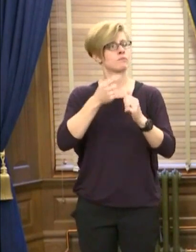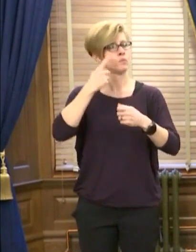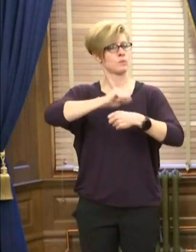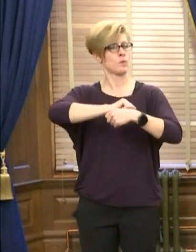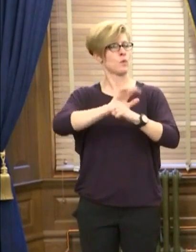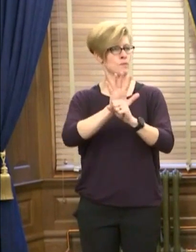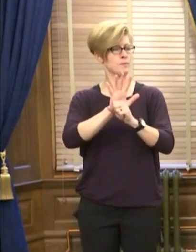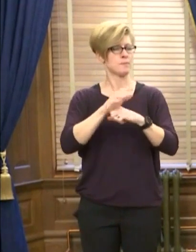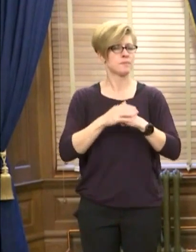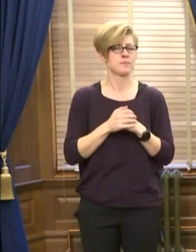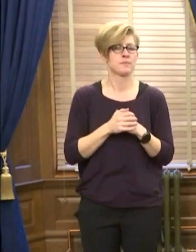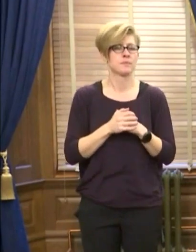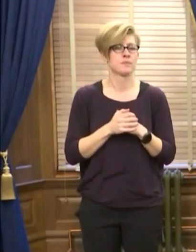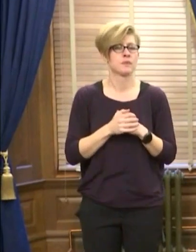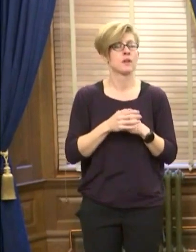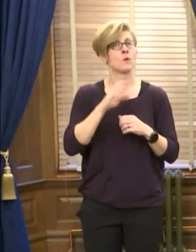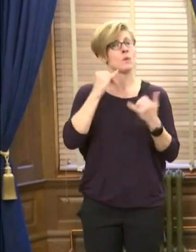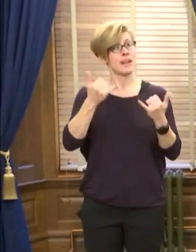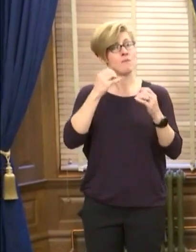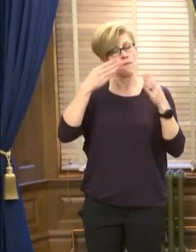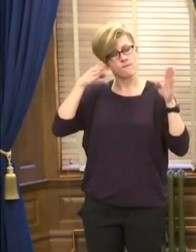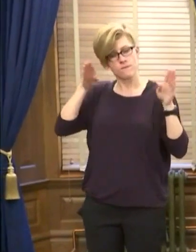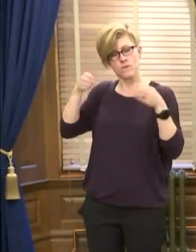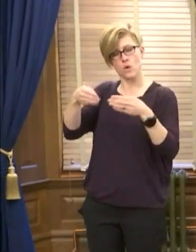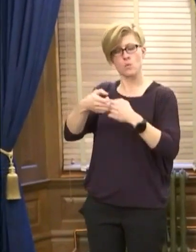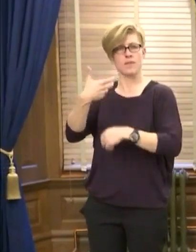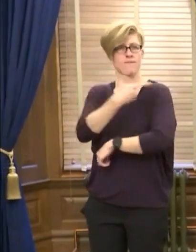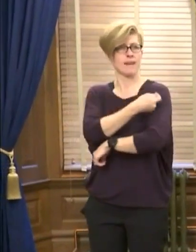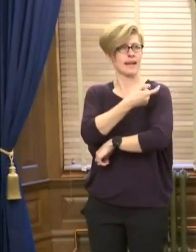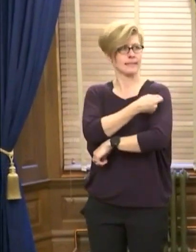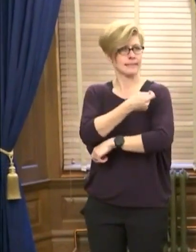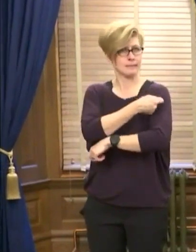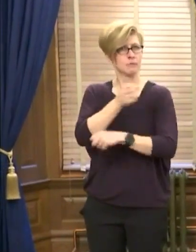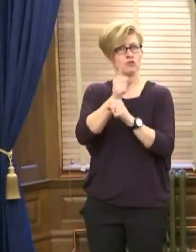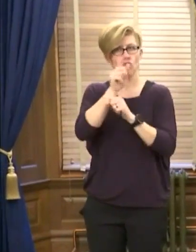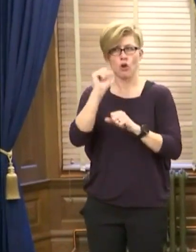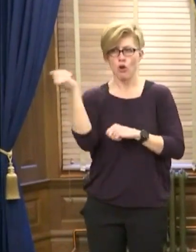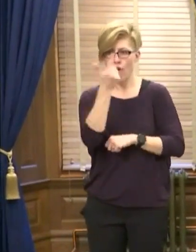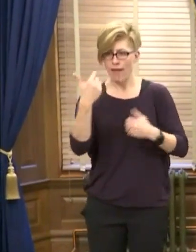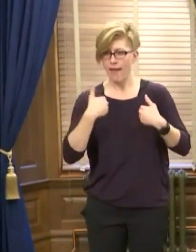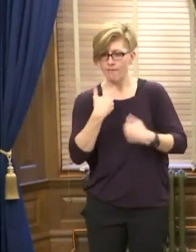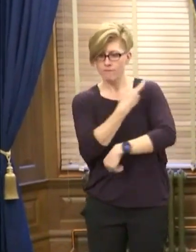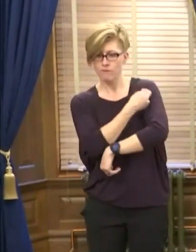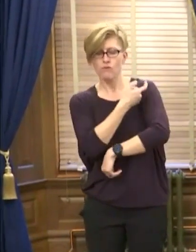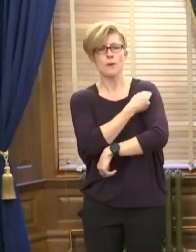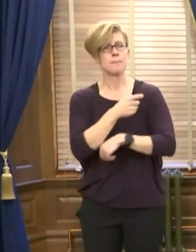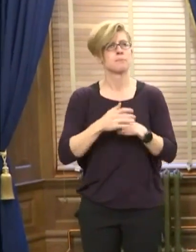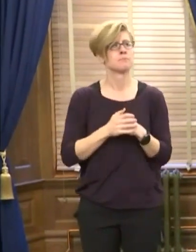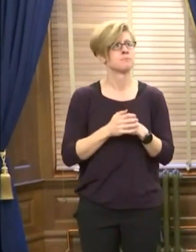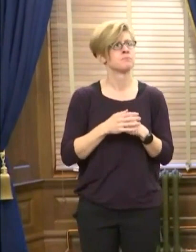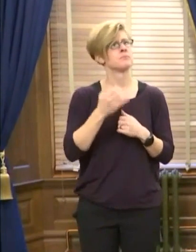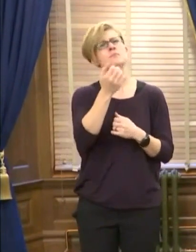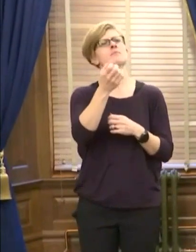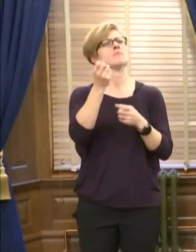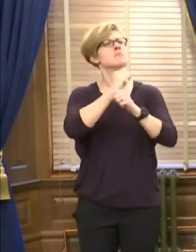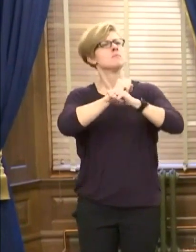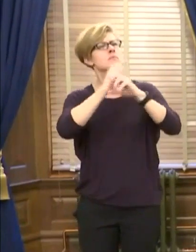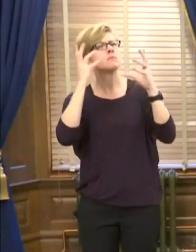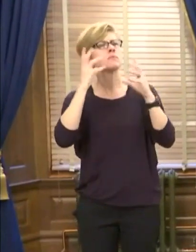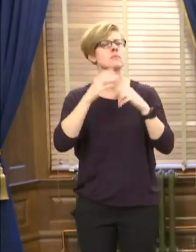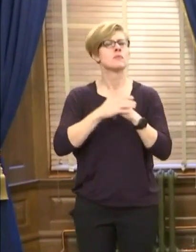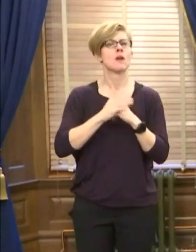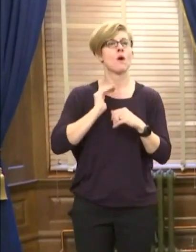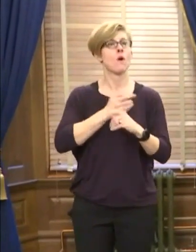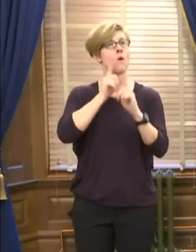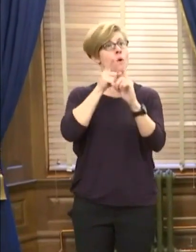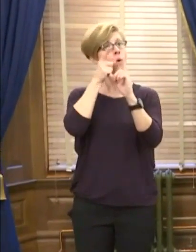particularly in the area of vaccine distribution. To just give you a brief idea of what we're up to, our efforts to vaccinate